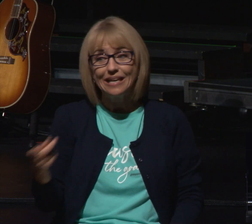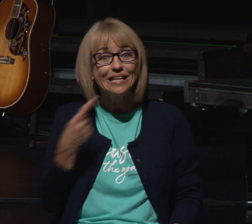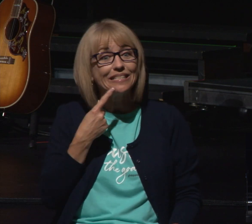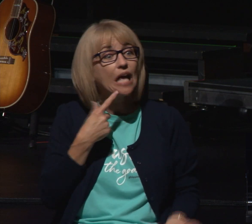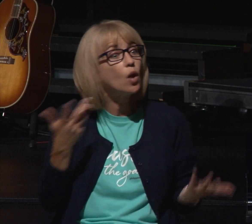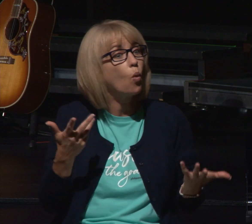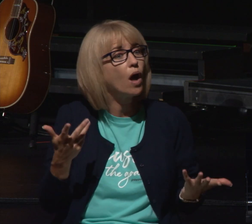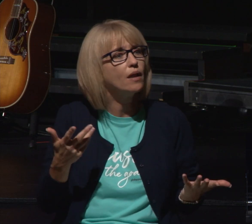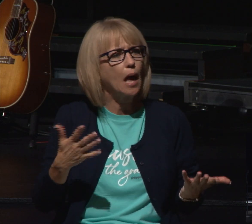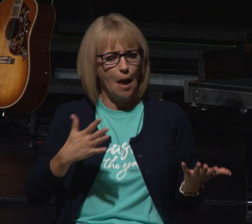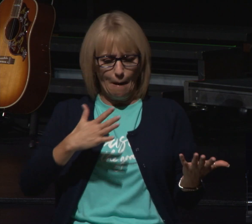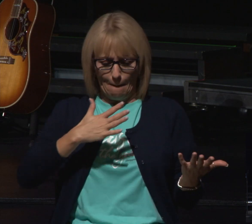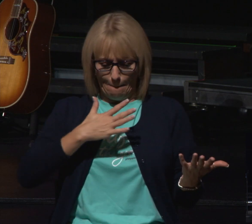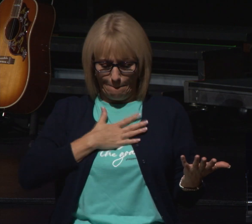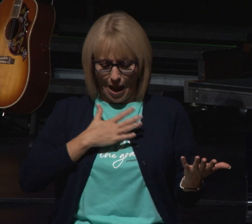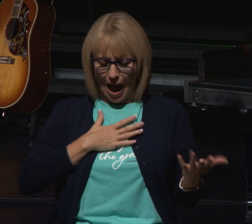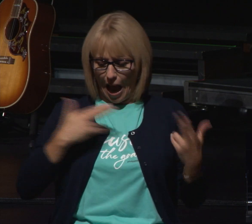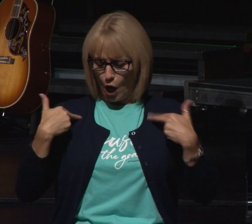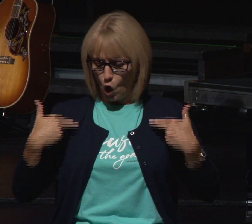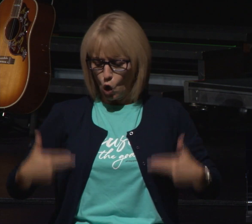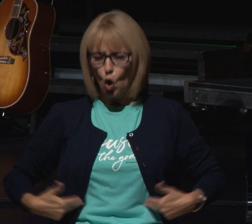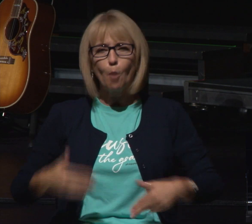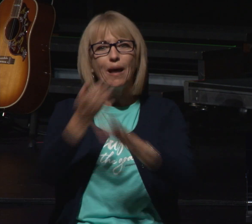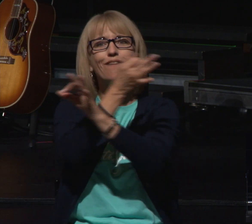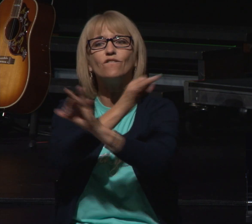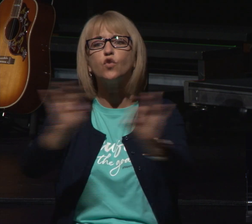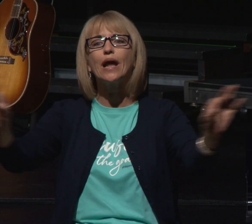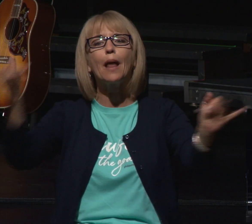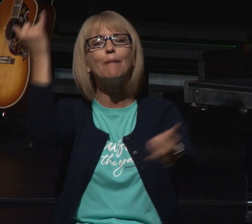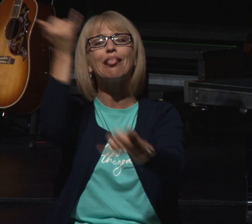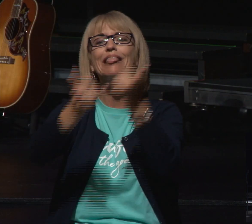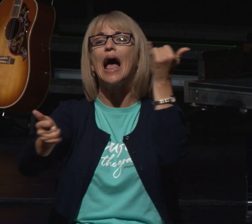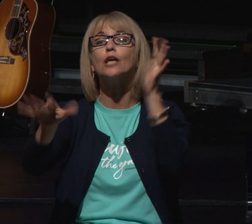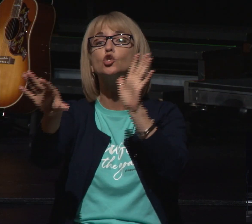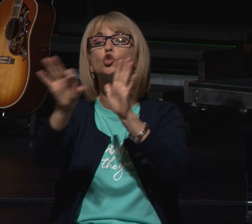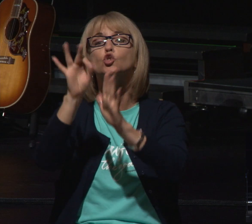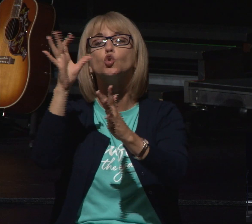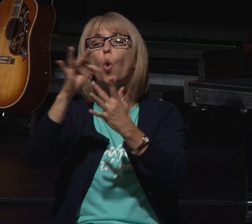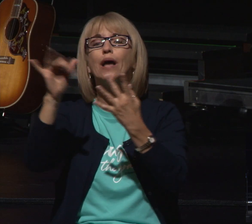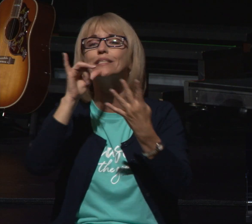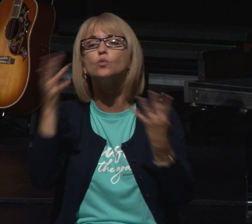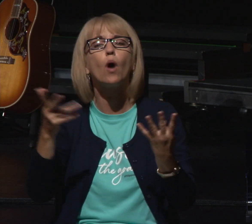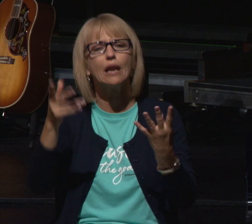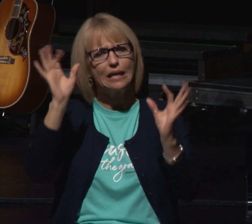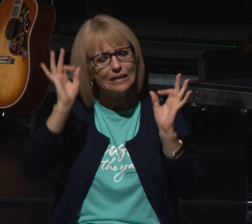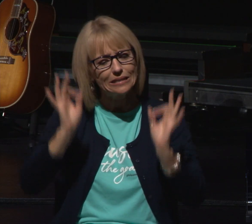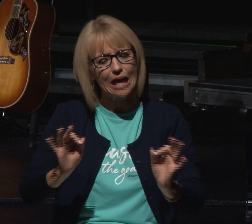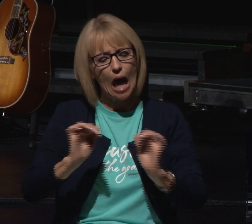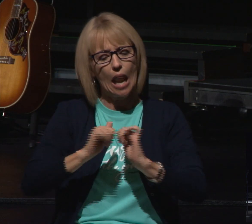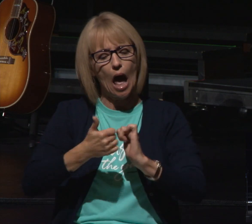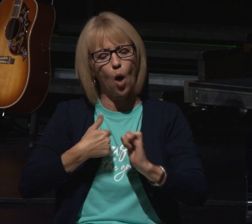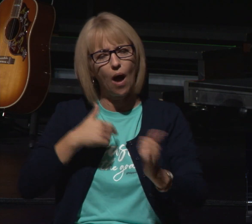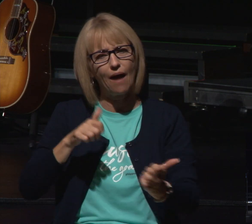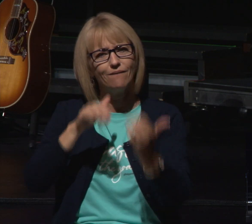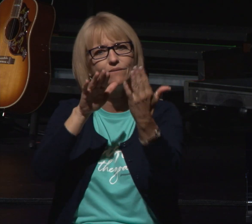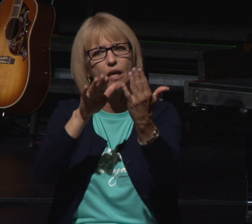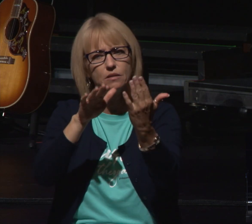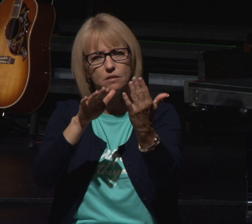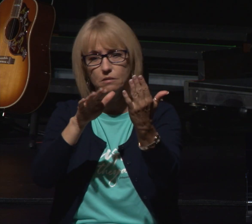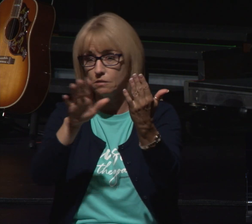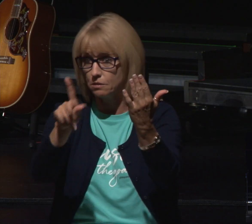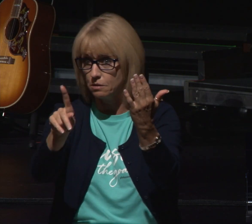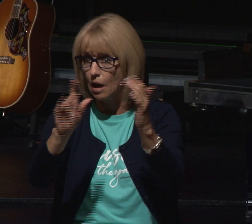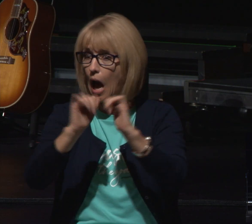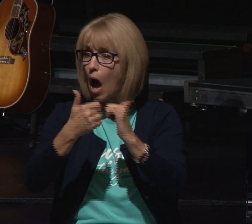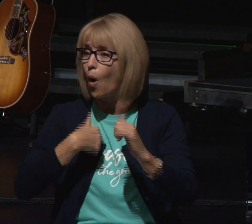is to choose one's response to any given set of circumstances so the things that come up against